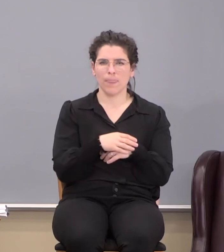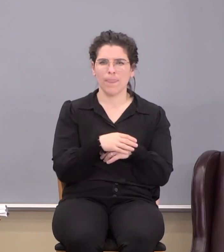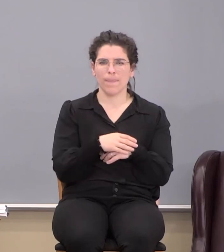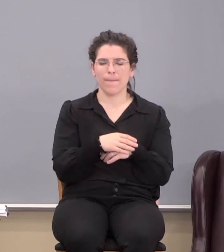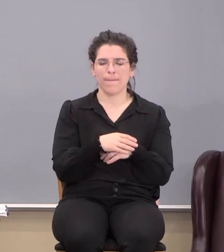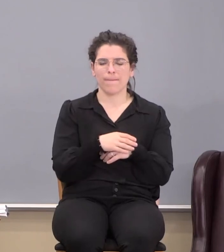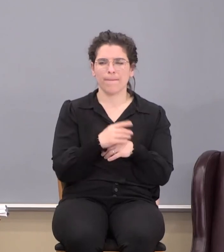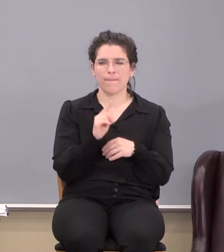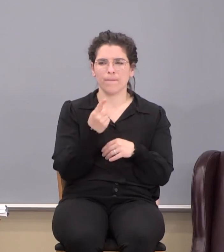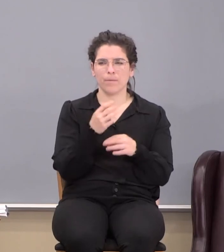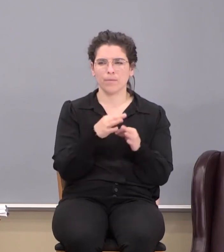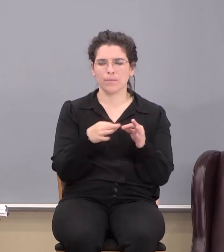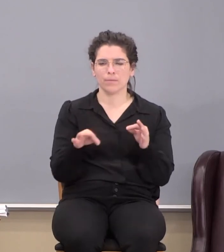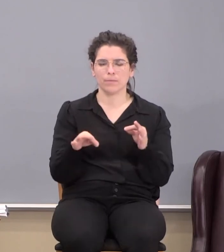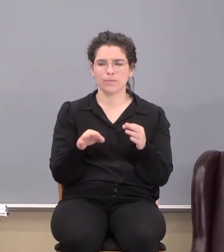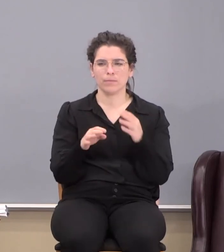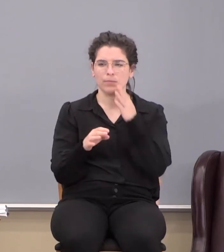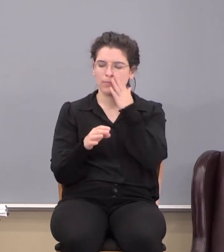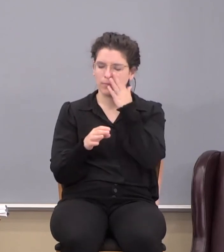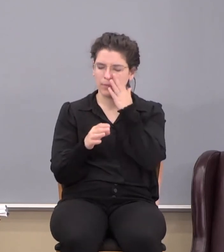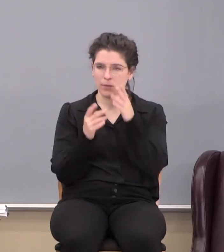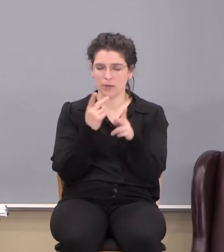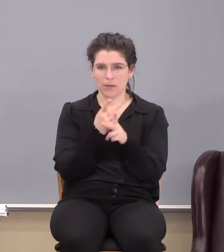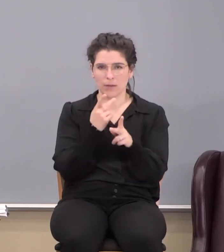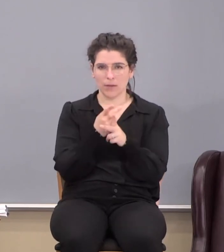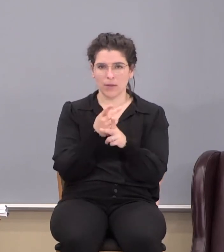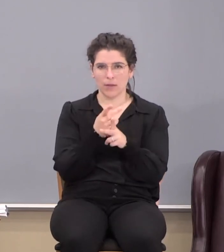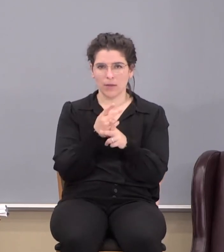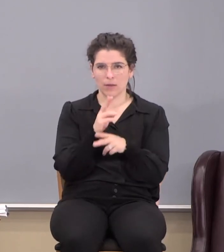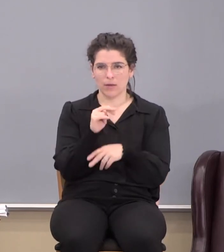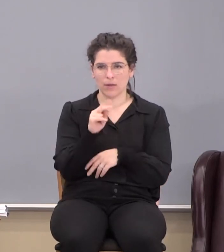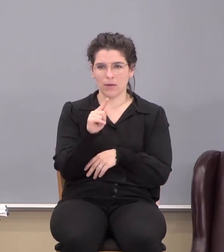Look at that first statement there. Take heed done to who?